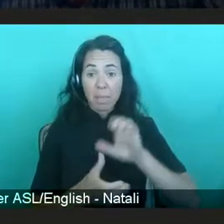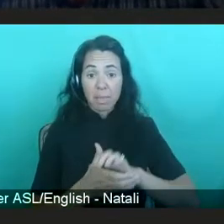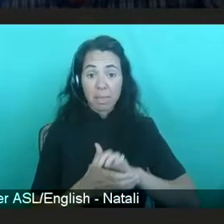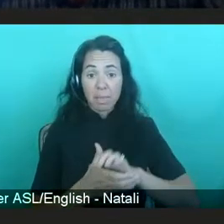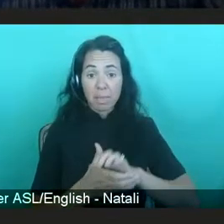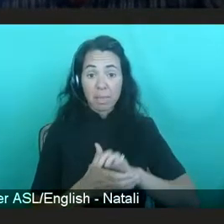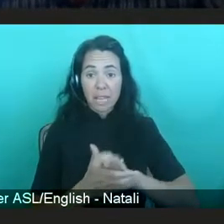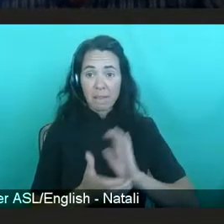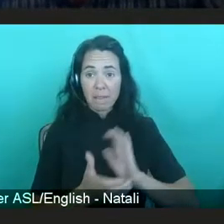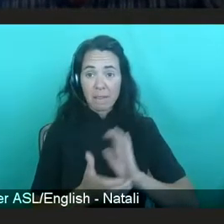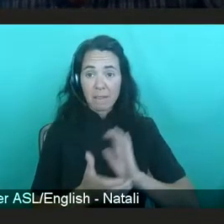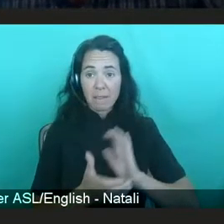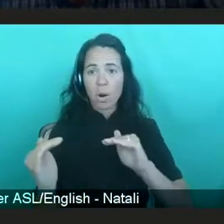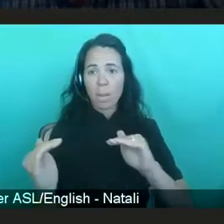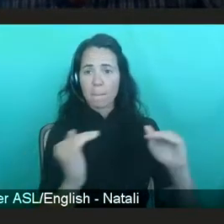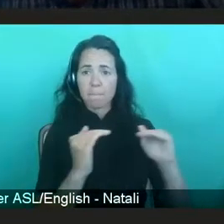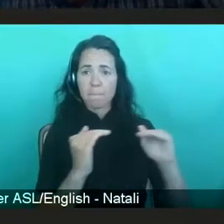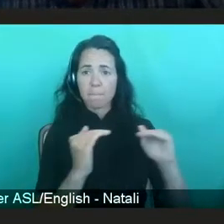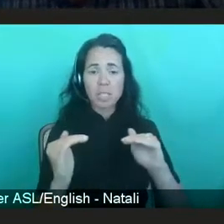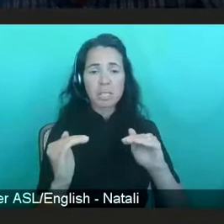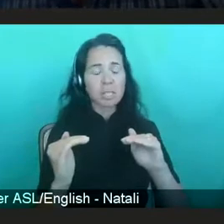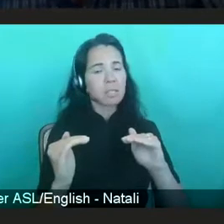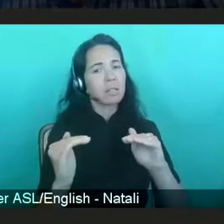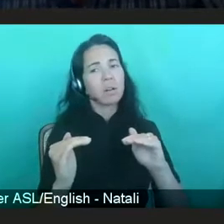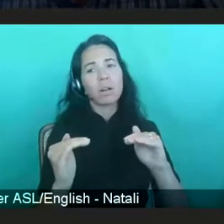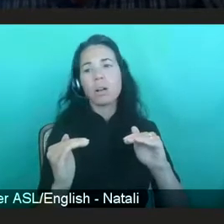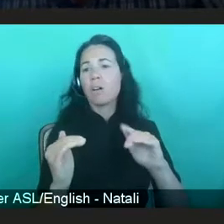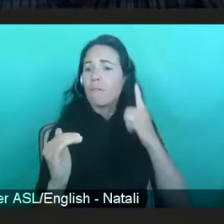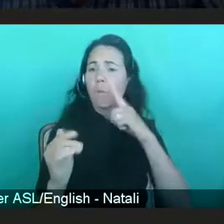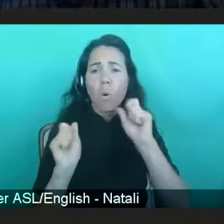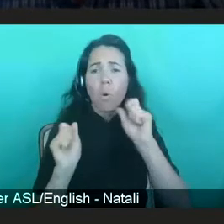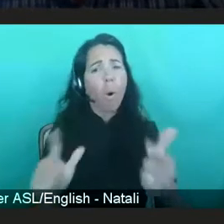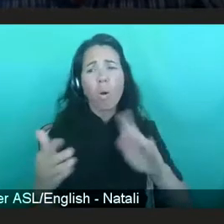underutilized resource in every community.